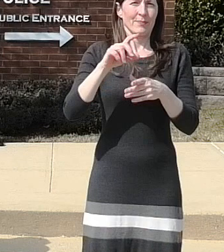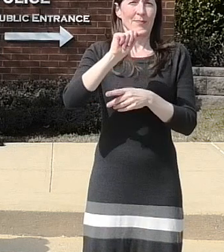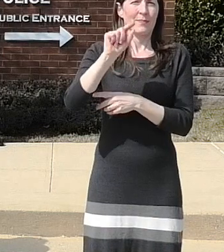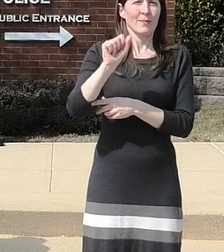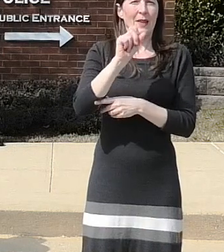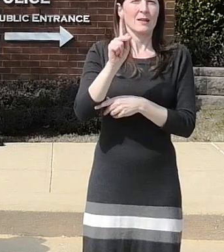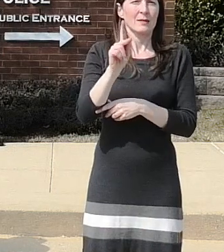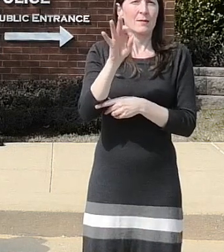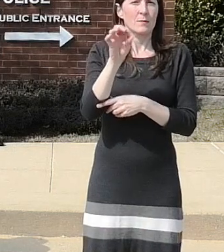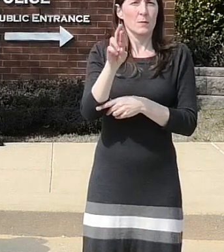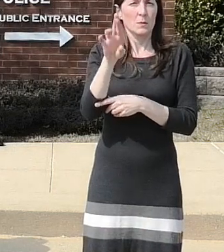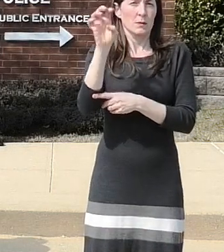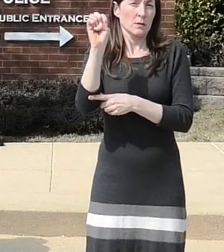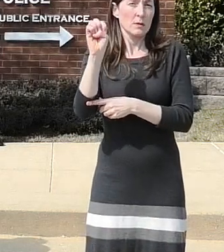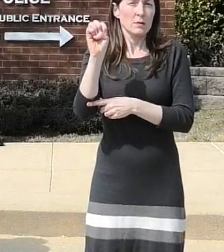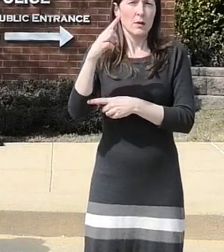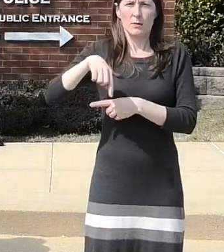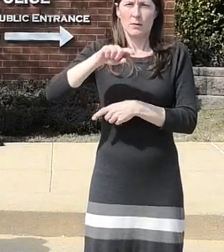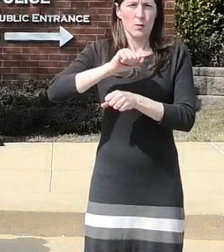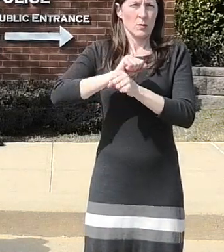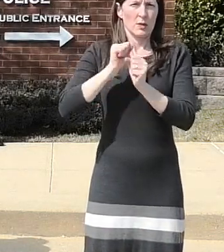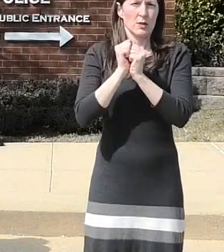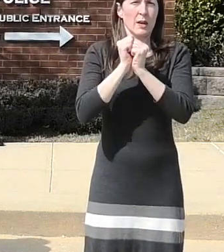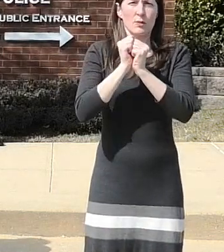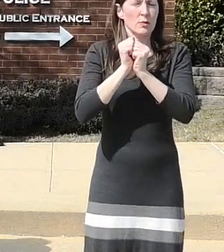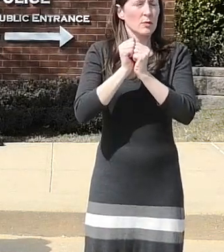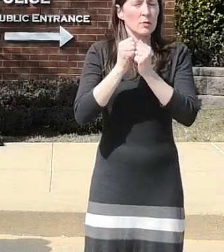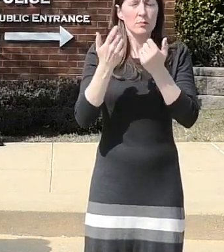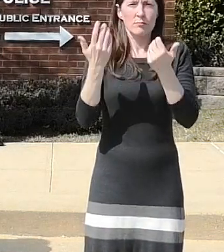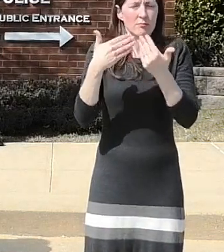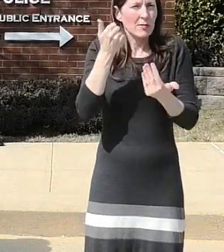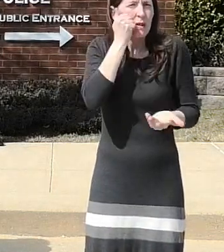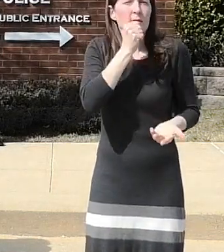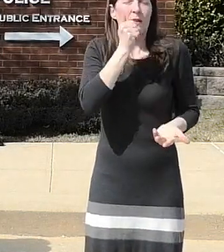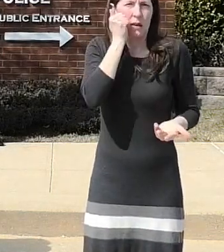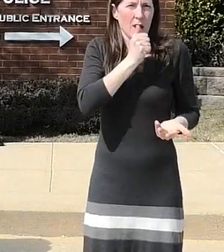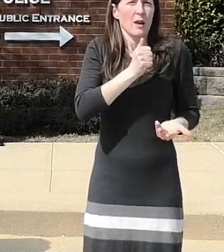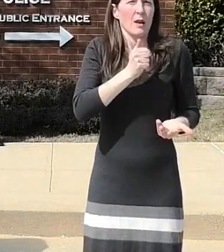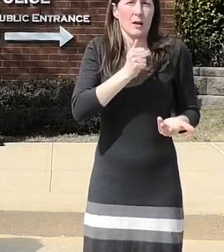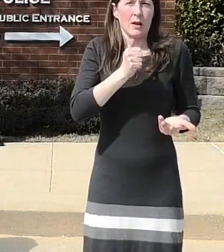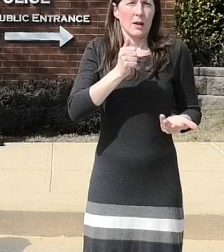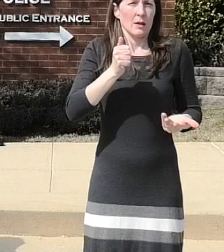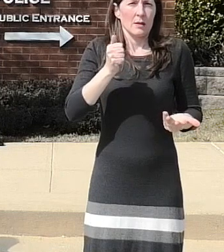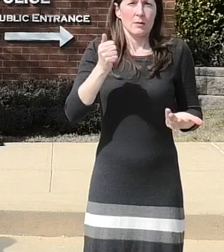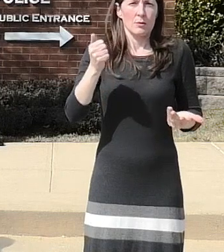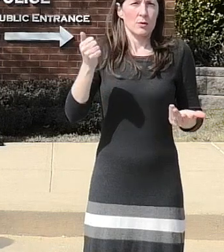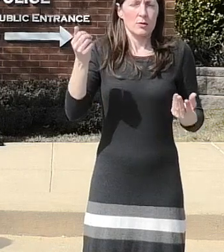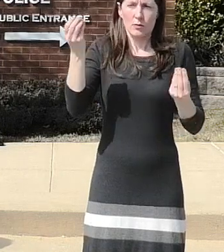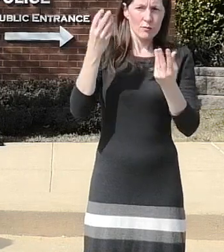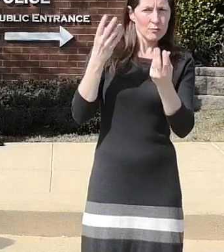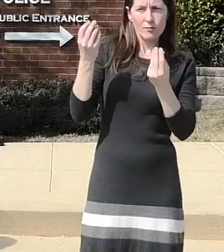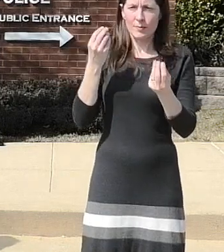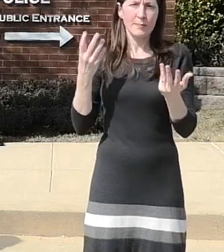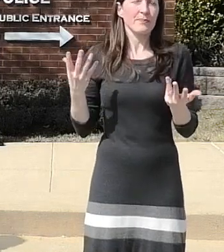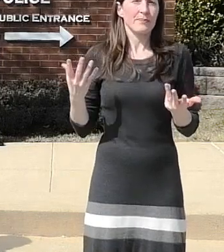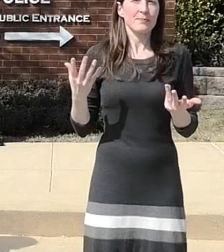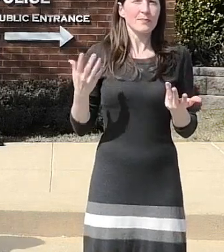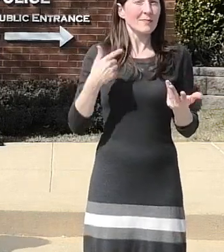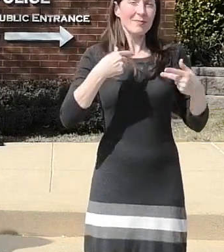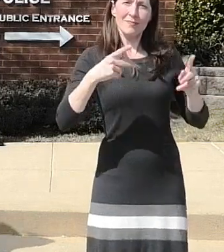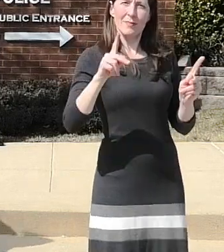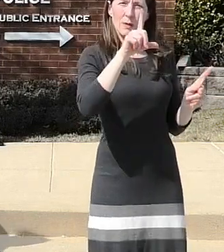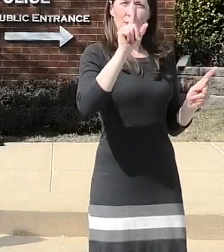worked collaboratively uh pretty much on a daily basis i'll let the lieutenant from howard county